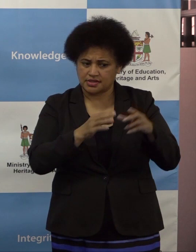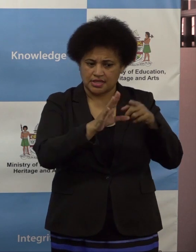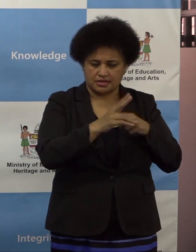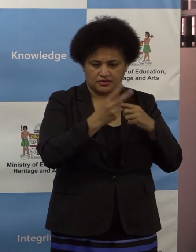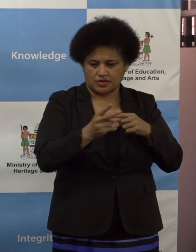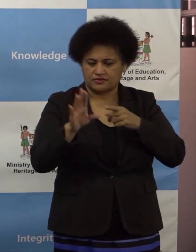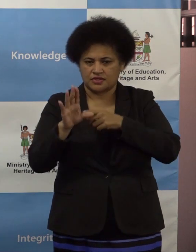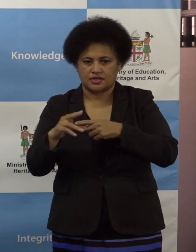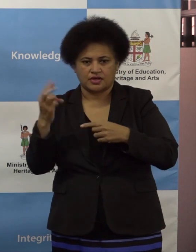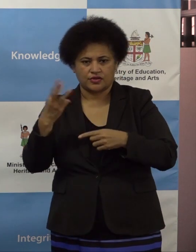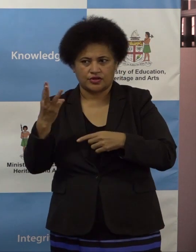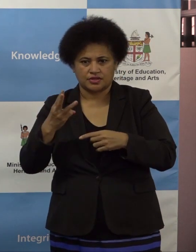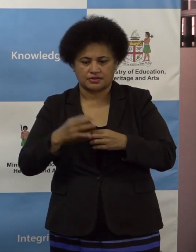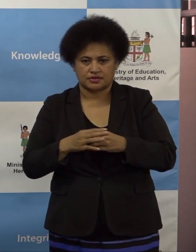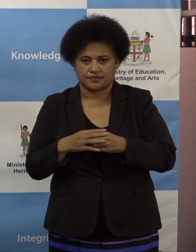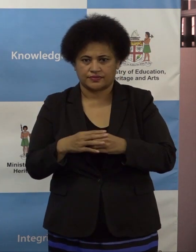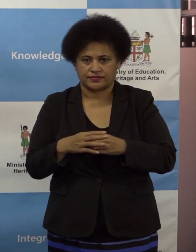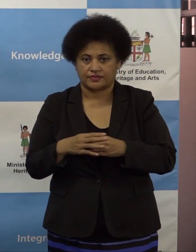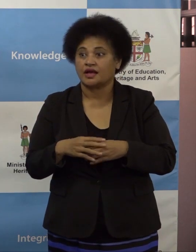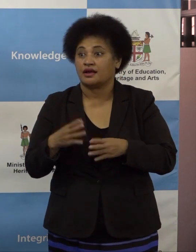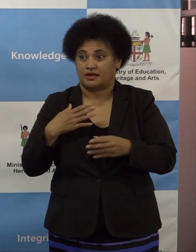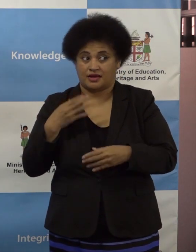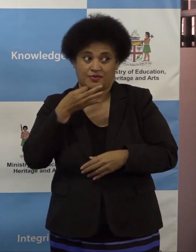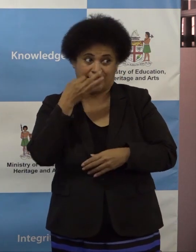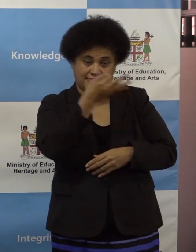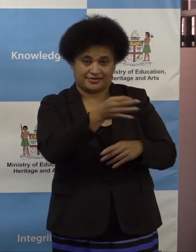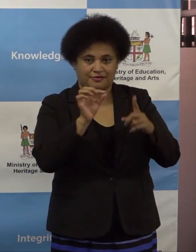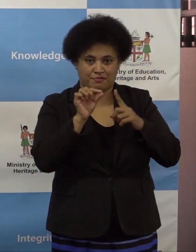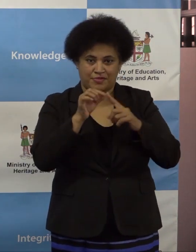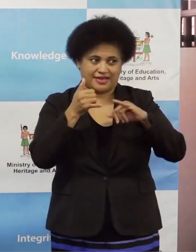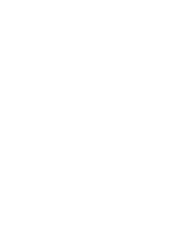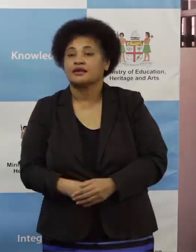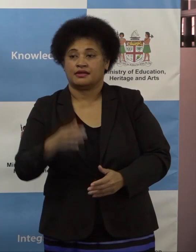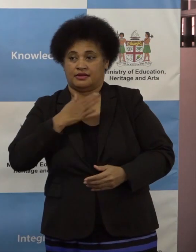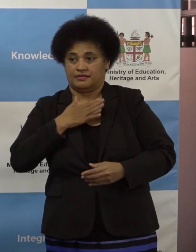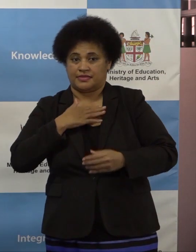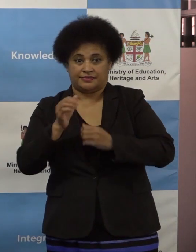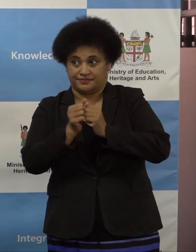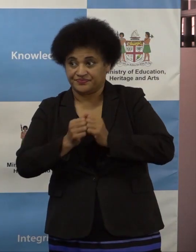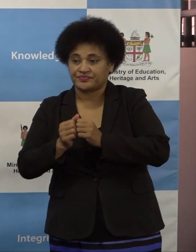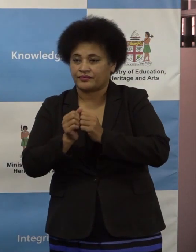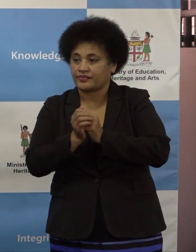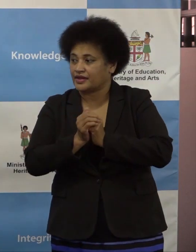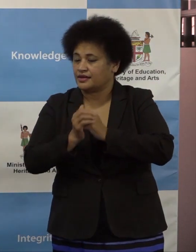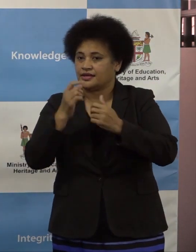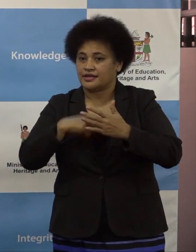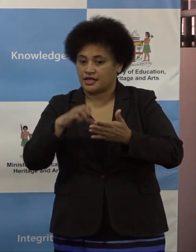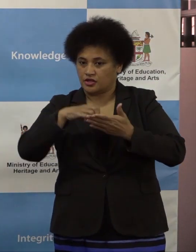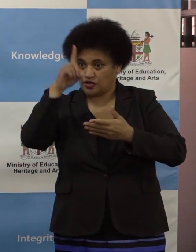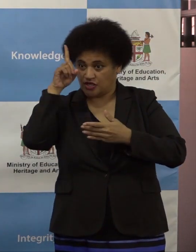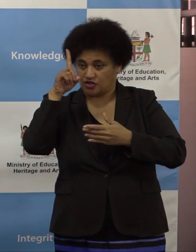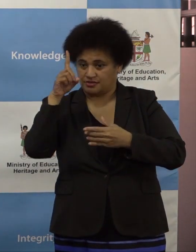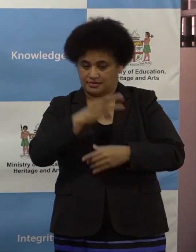assessment for the external exams? I will ask the Permanent Secretary to respond to that. In the education delivery sections,